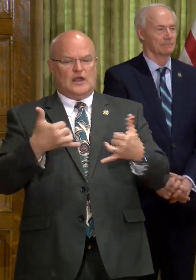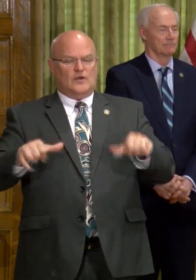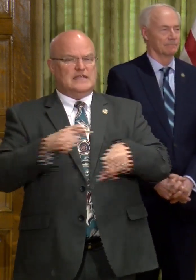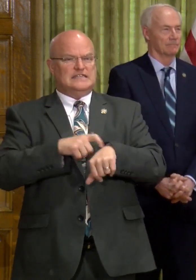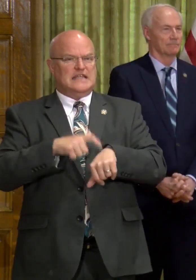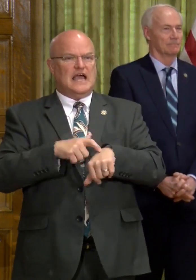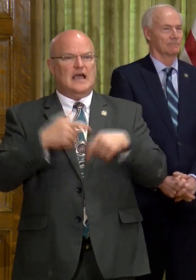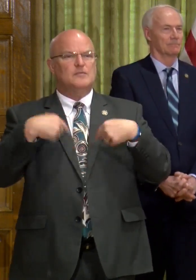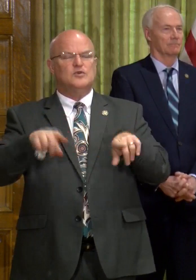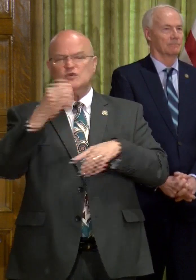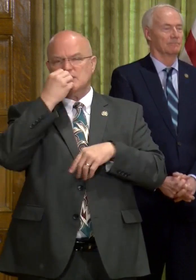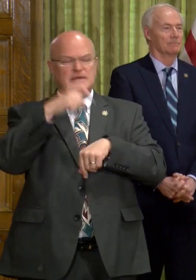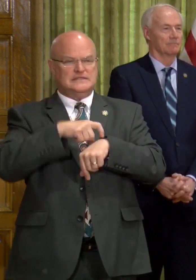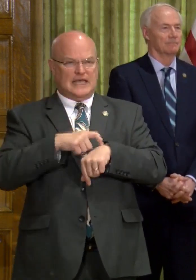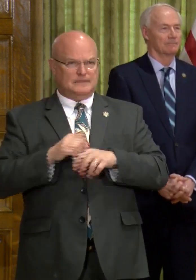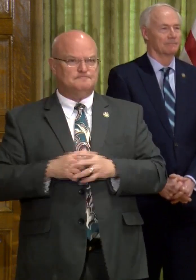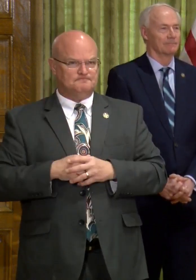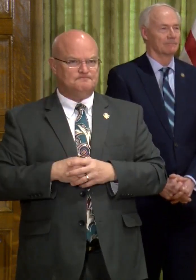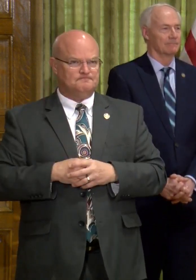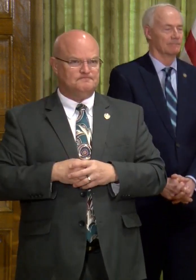time or during, uh, meal time.